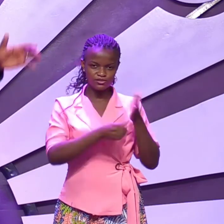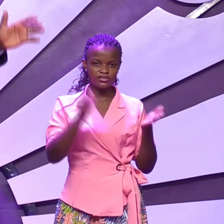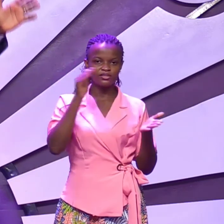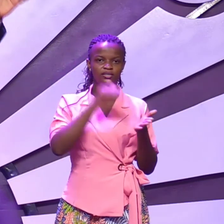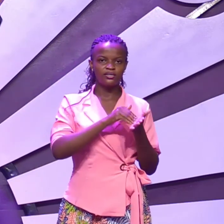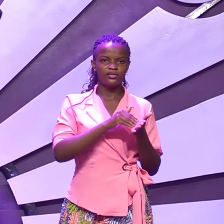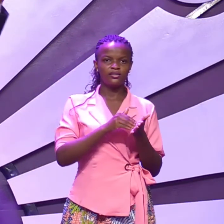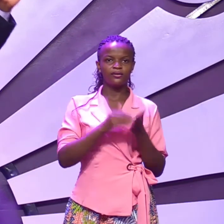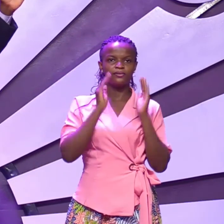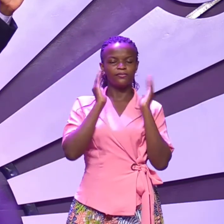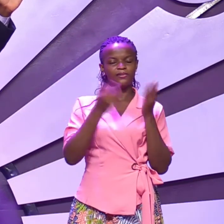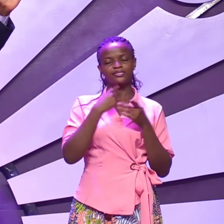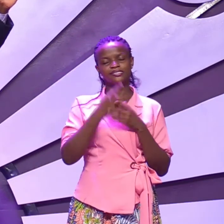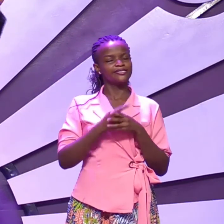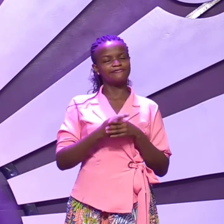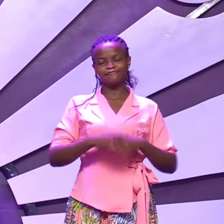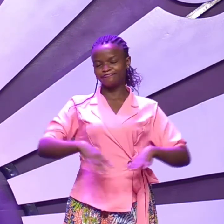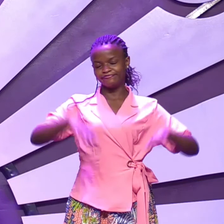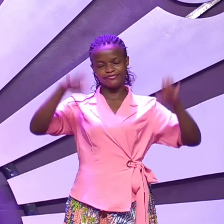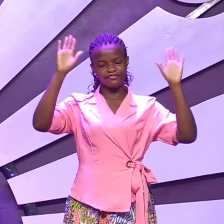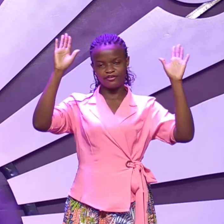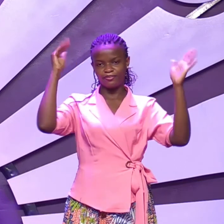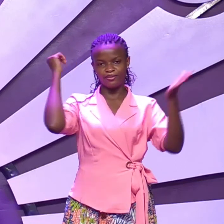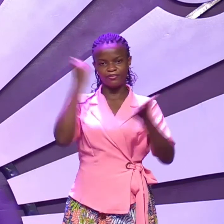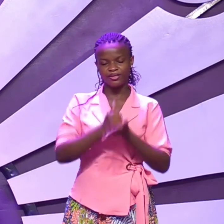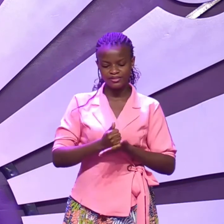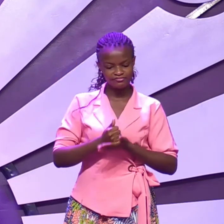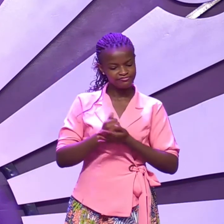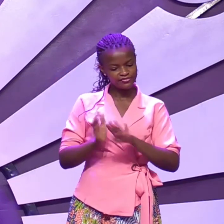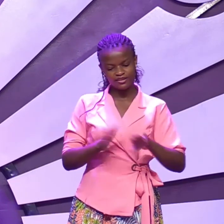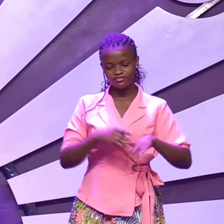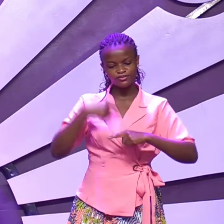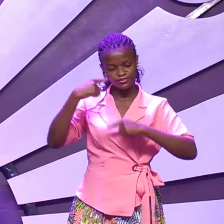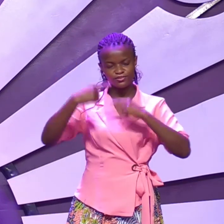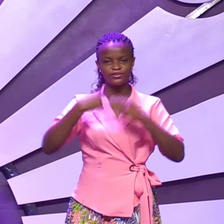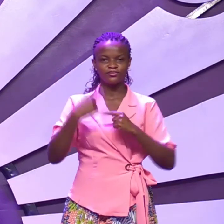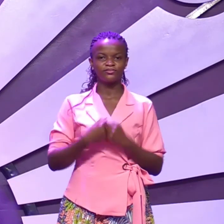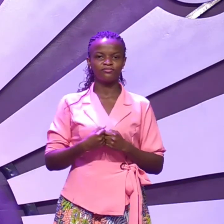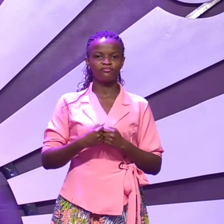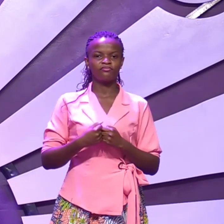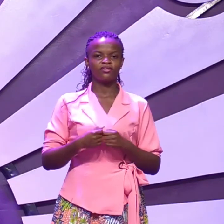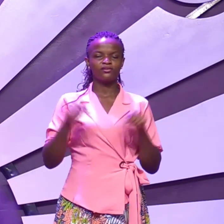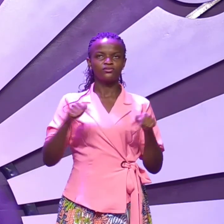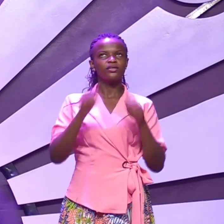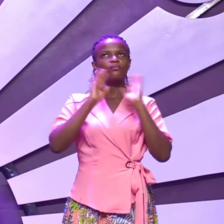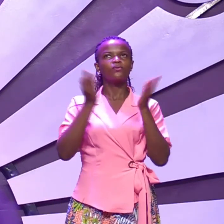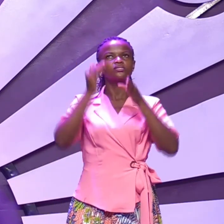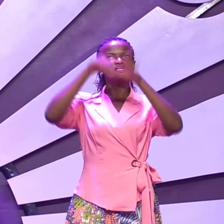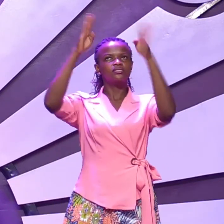Moses said amen and he moved on today Moses is in heaven